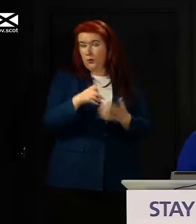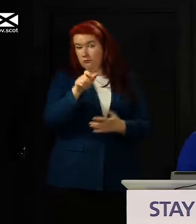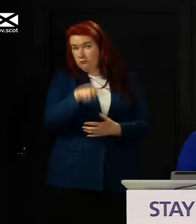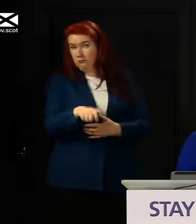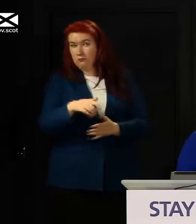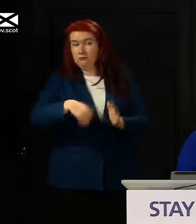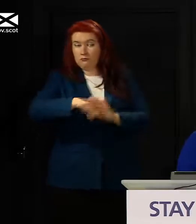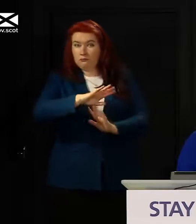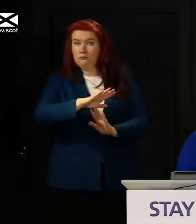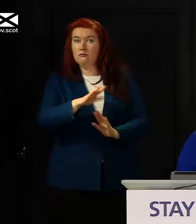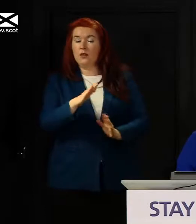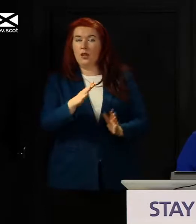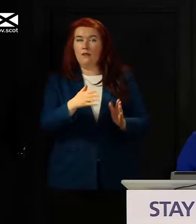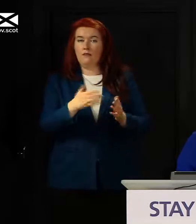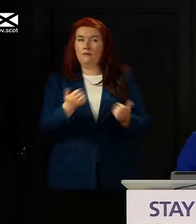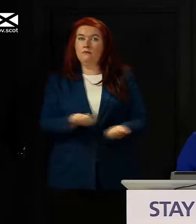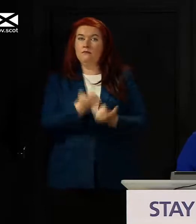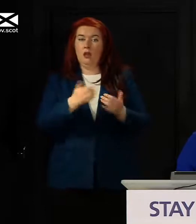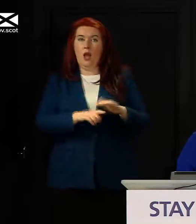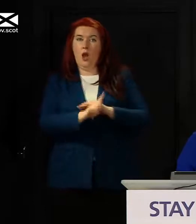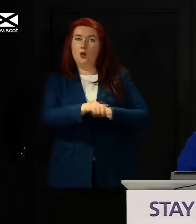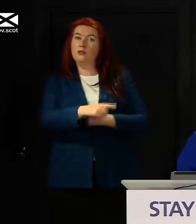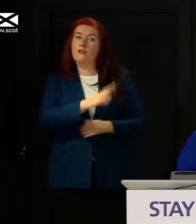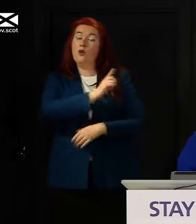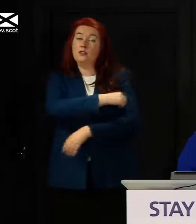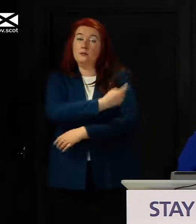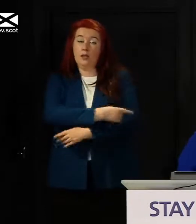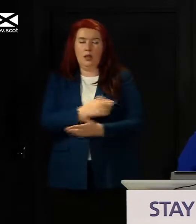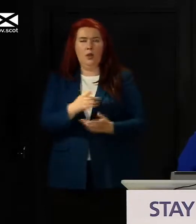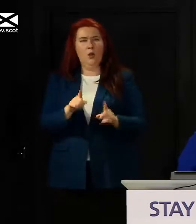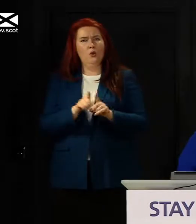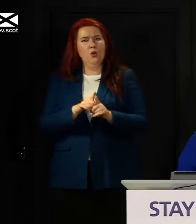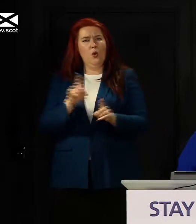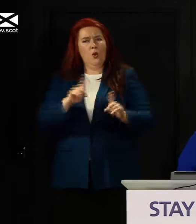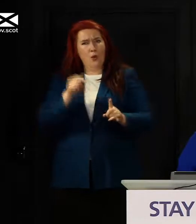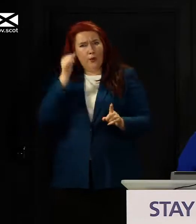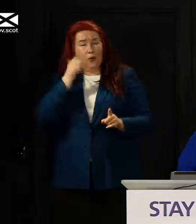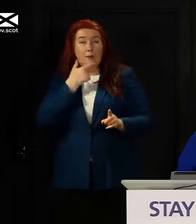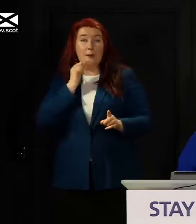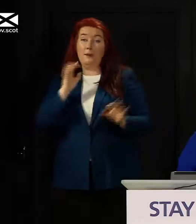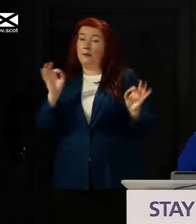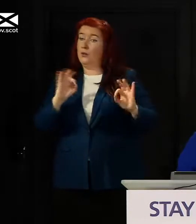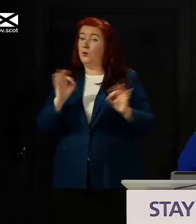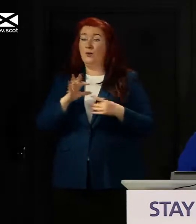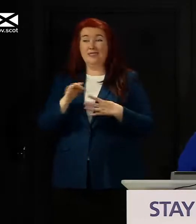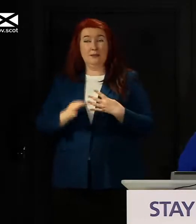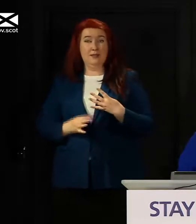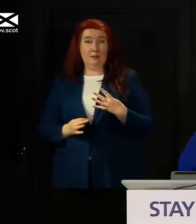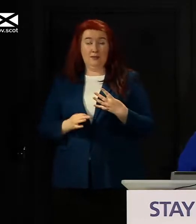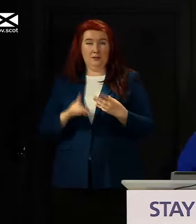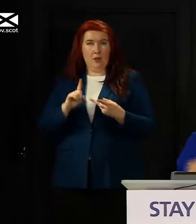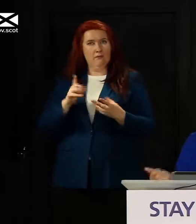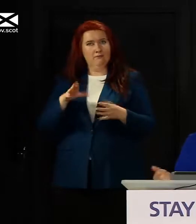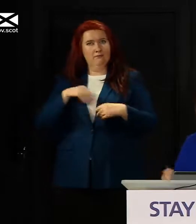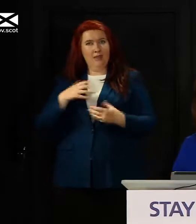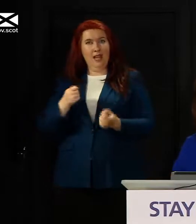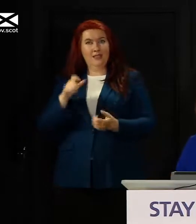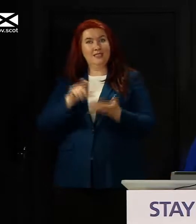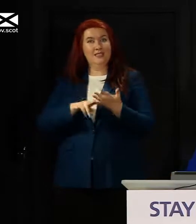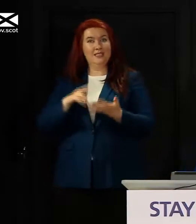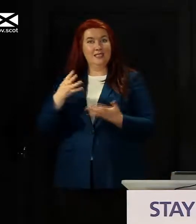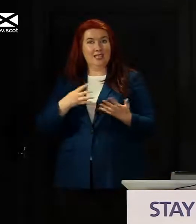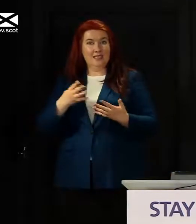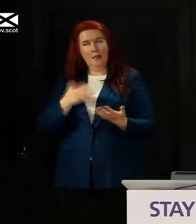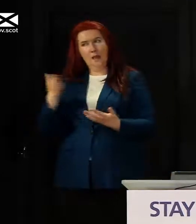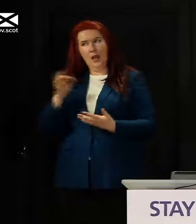question around what was known about those who were asymptomatic in terms of this virus I'll ask Jason